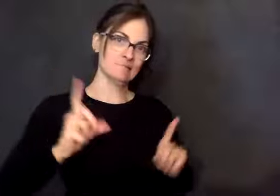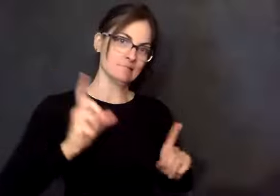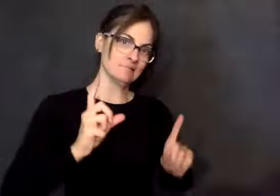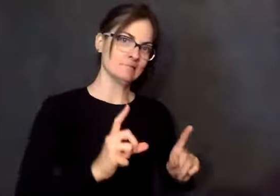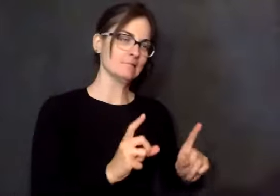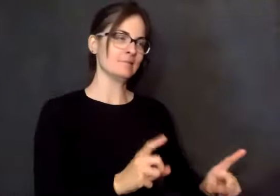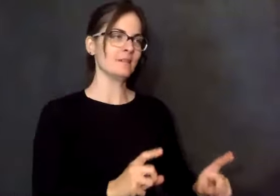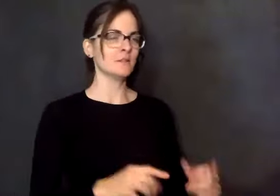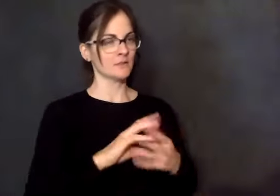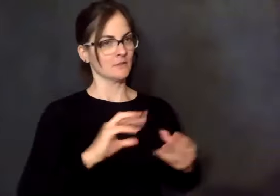to all these kids.